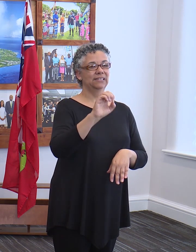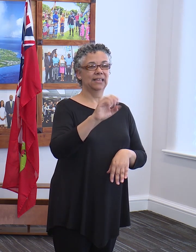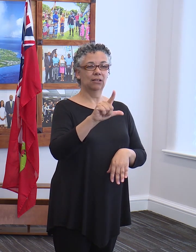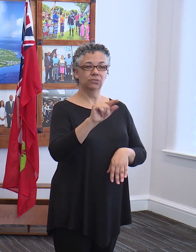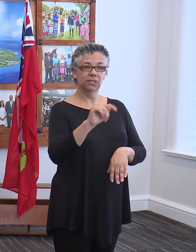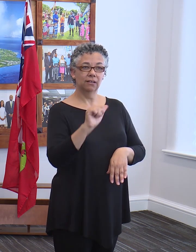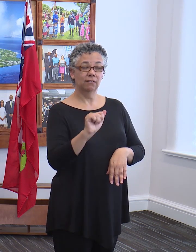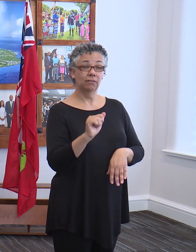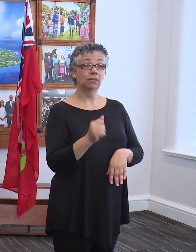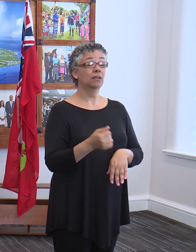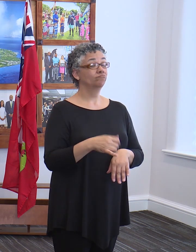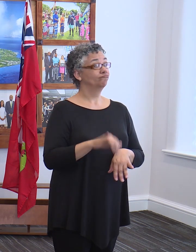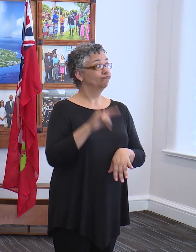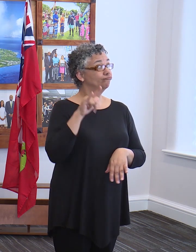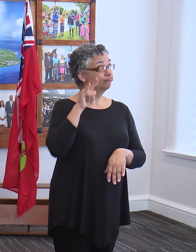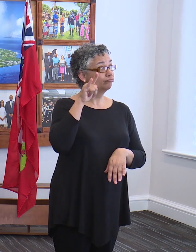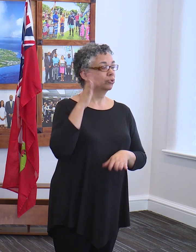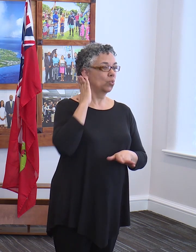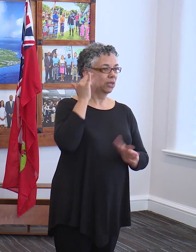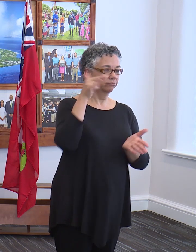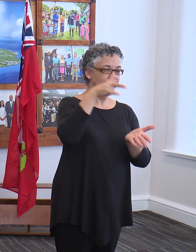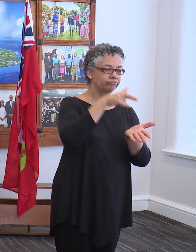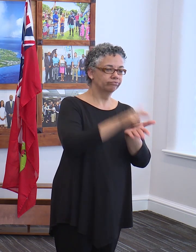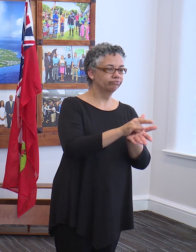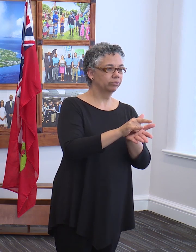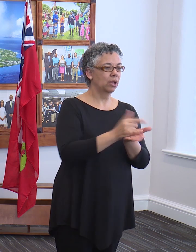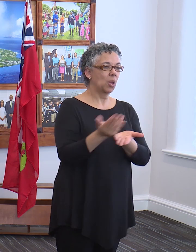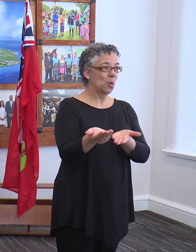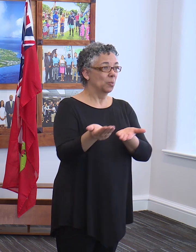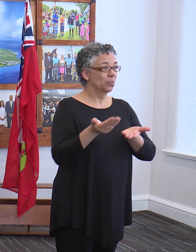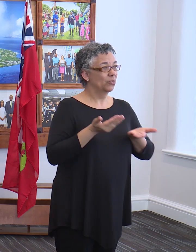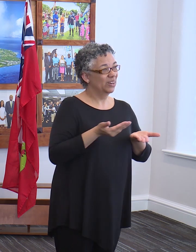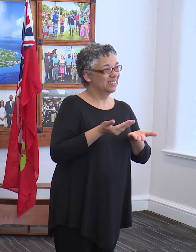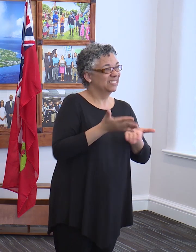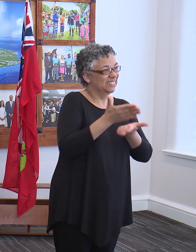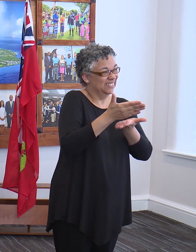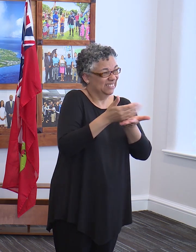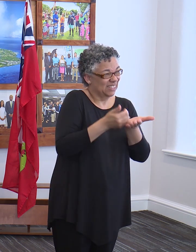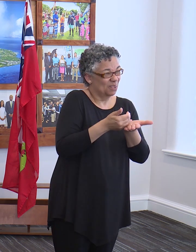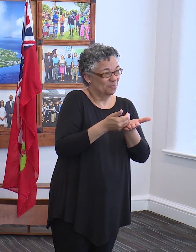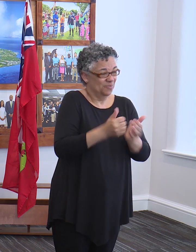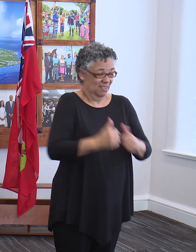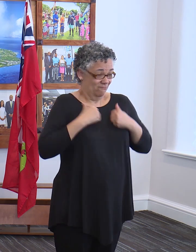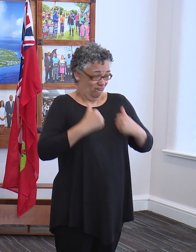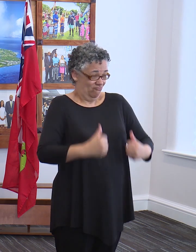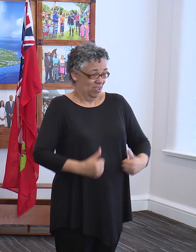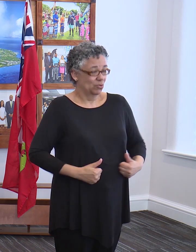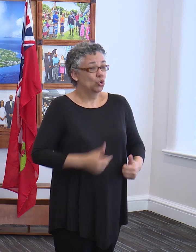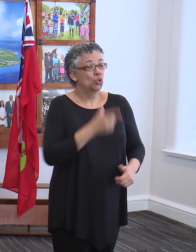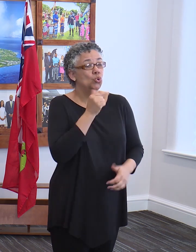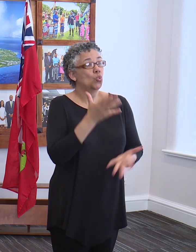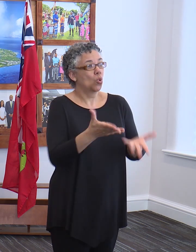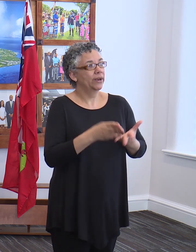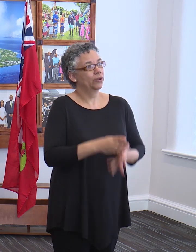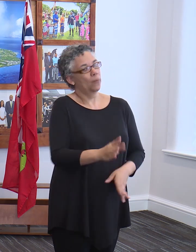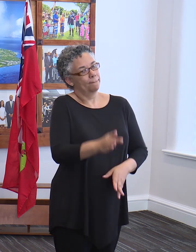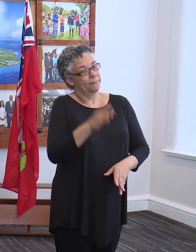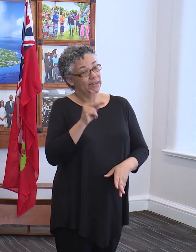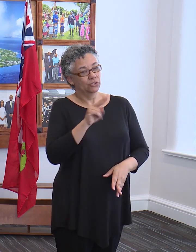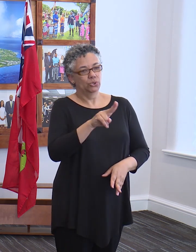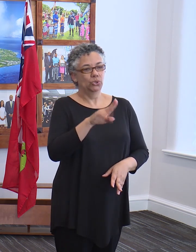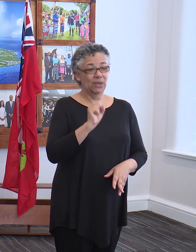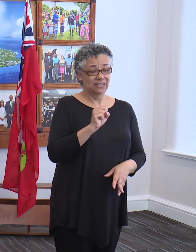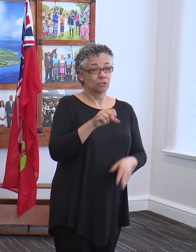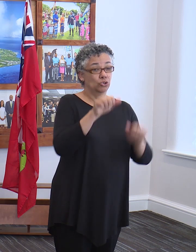afternoon, bringing some returning residents and U.S. wishing to return to the United States may also